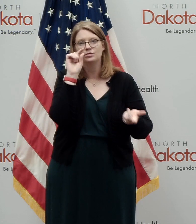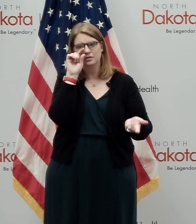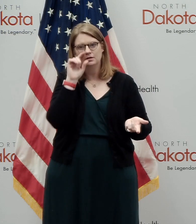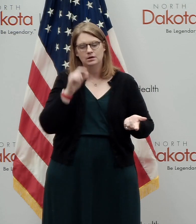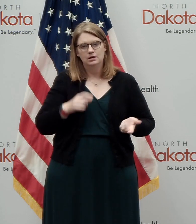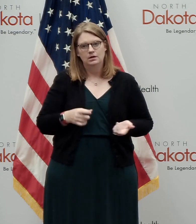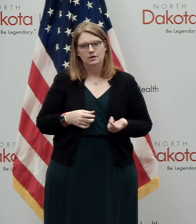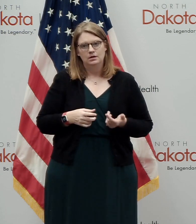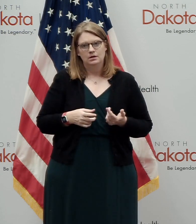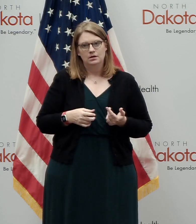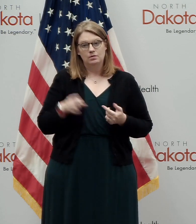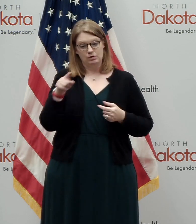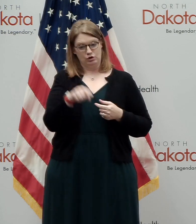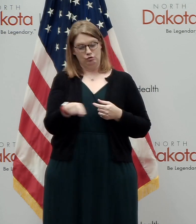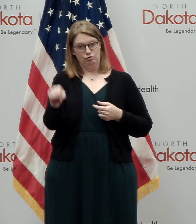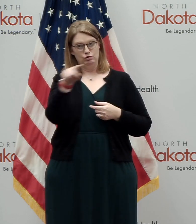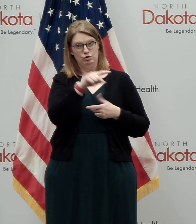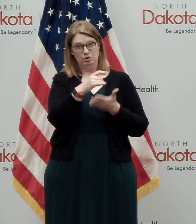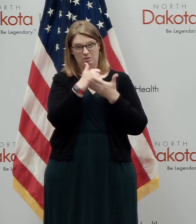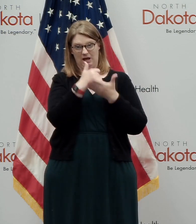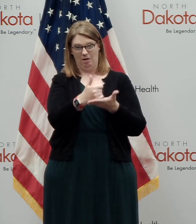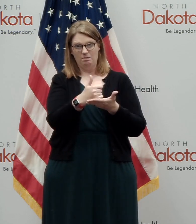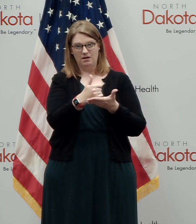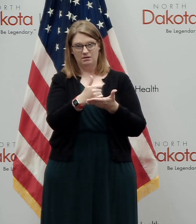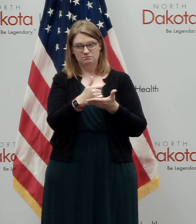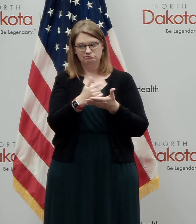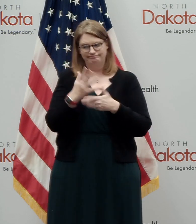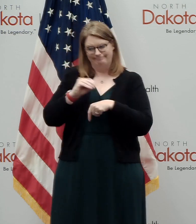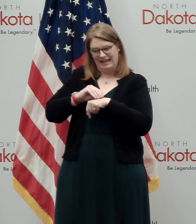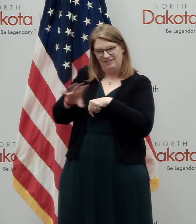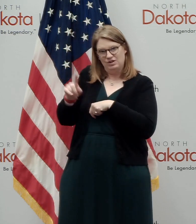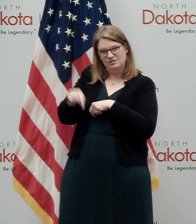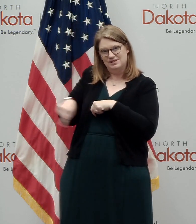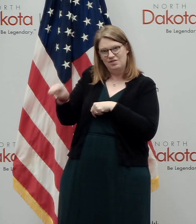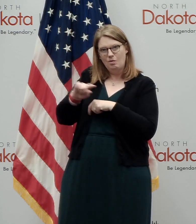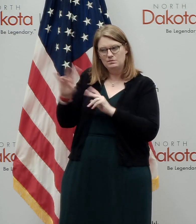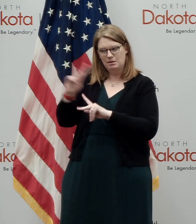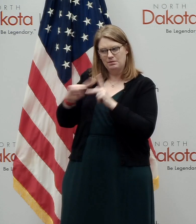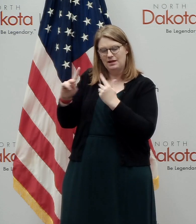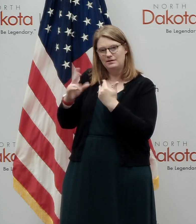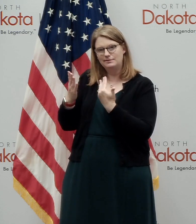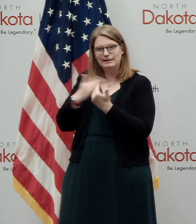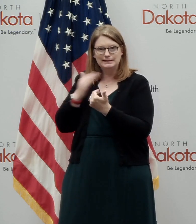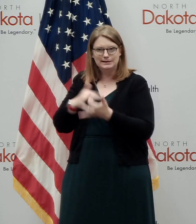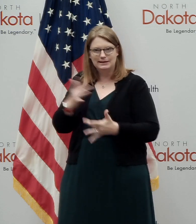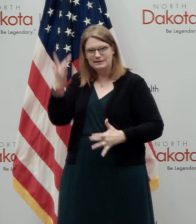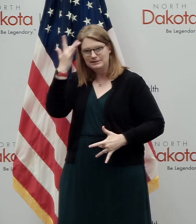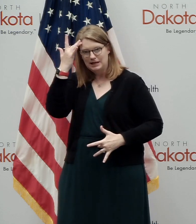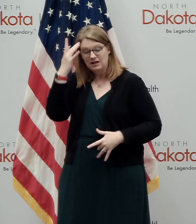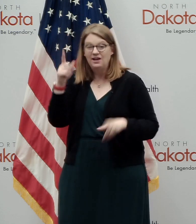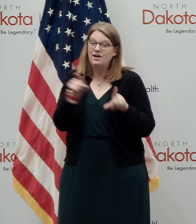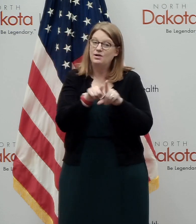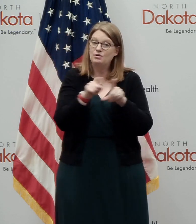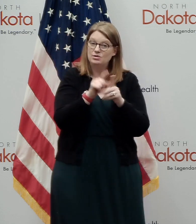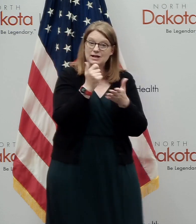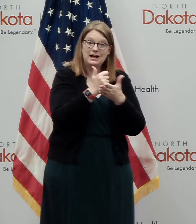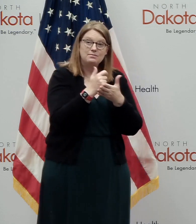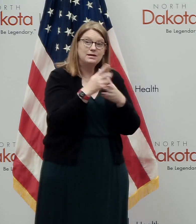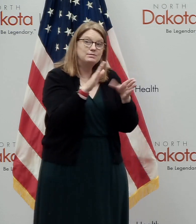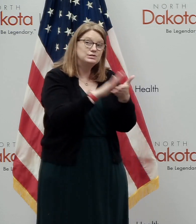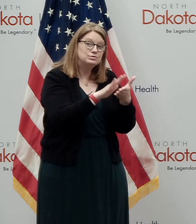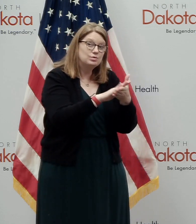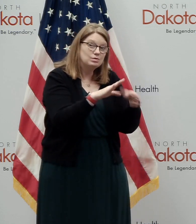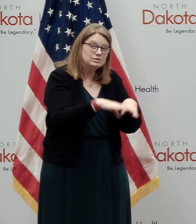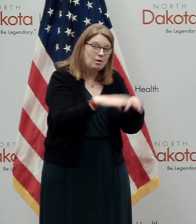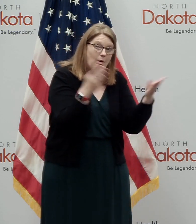do makes a difference for those that are most vulnerable. And it also can help, as you say, keep our schools open. We know